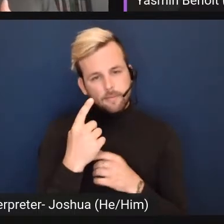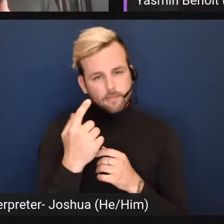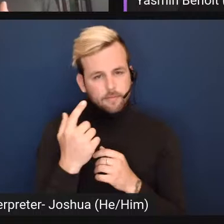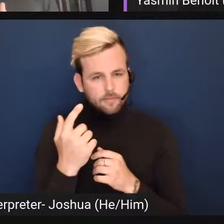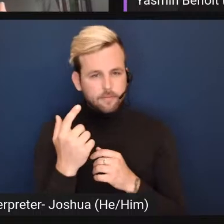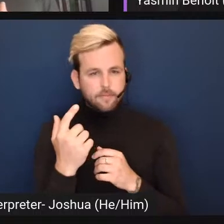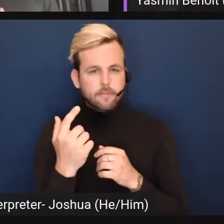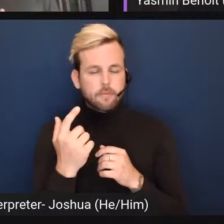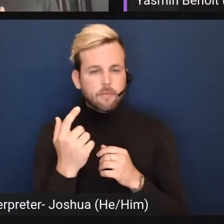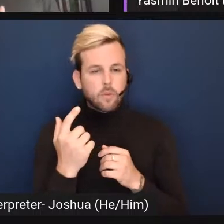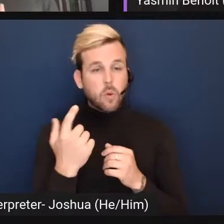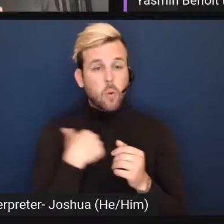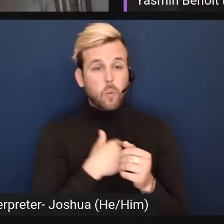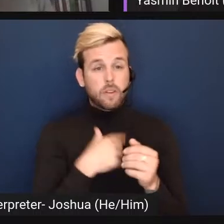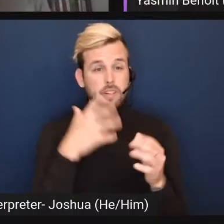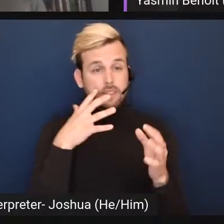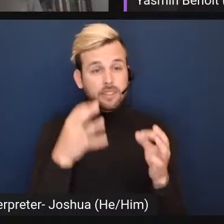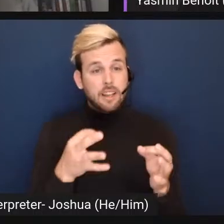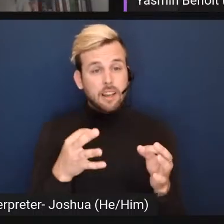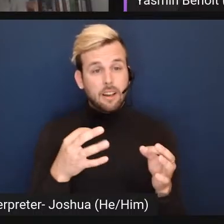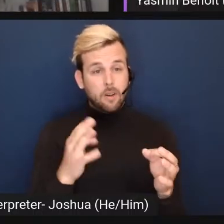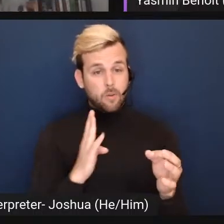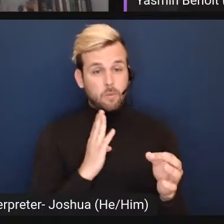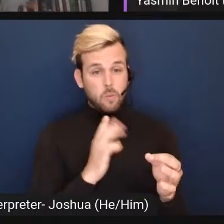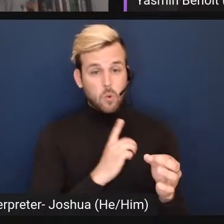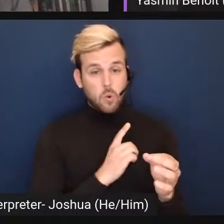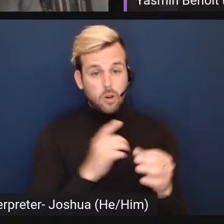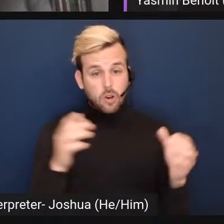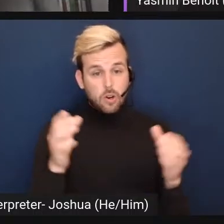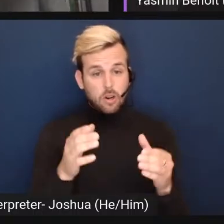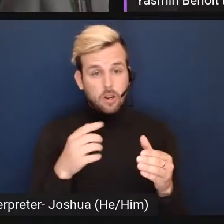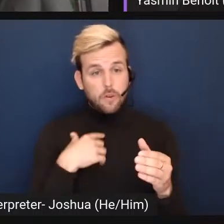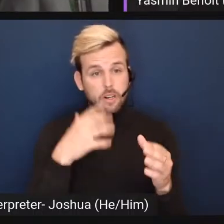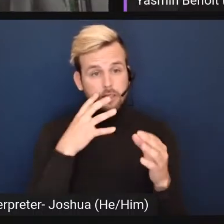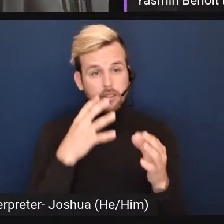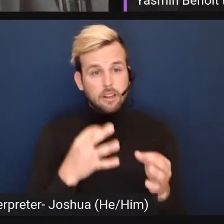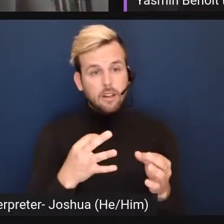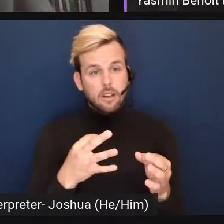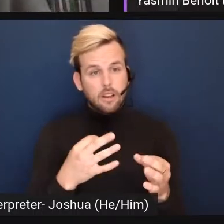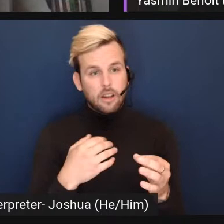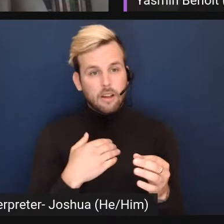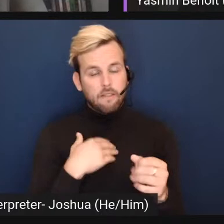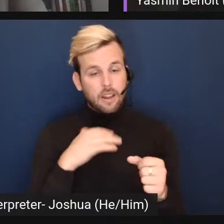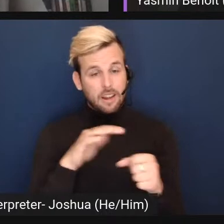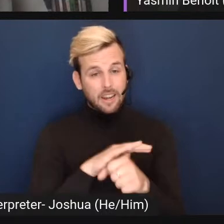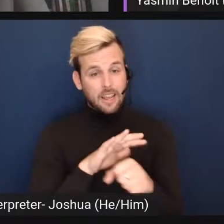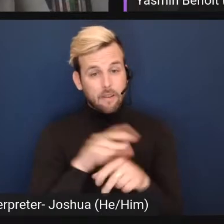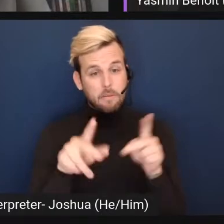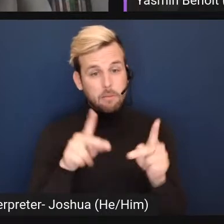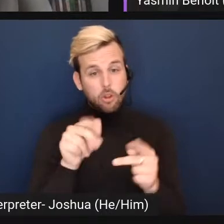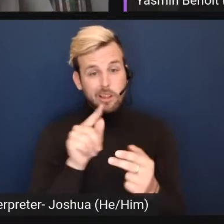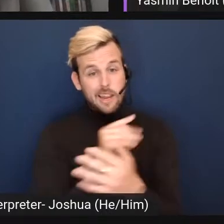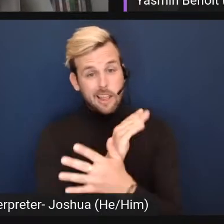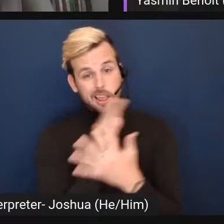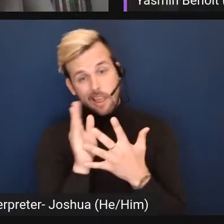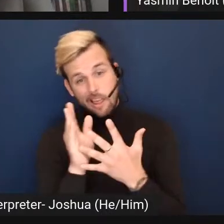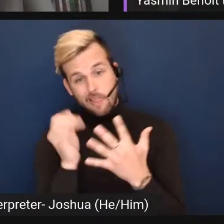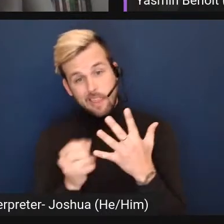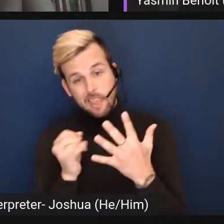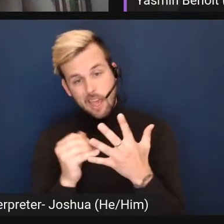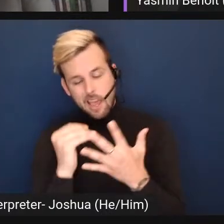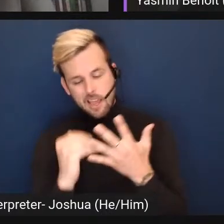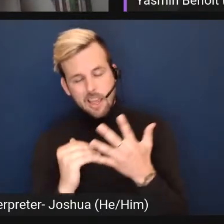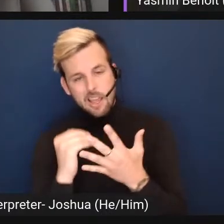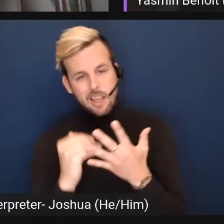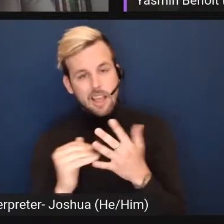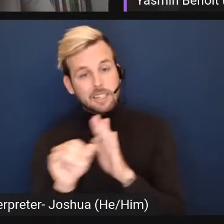uh what we've decided as a board is that there are enough people at sort of the end of the spectrum who